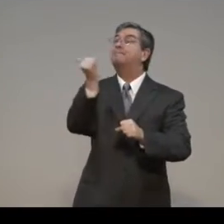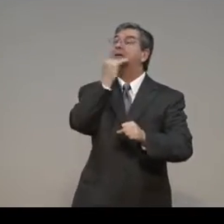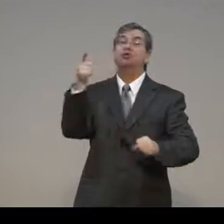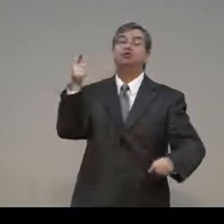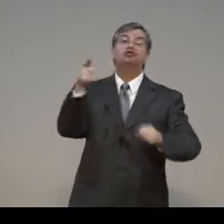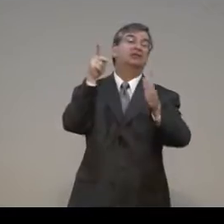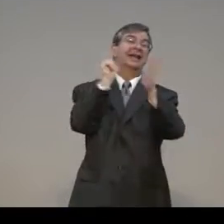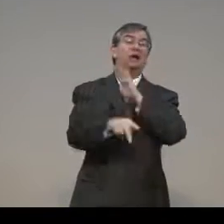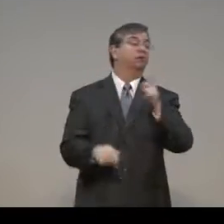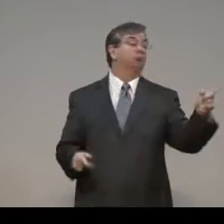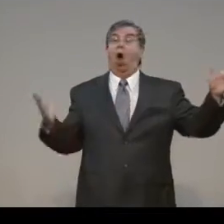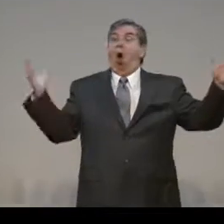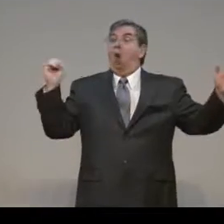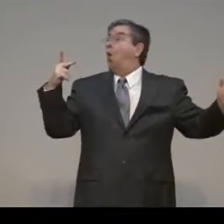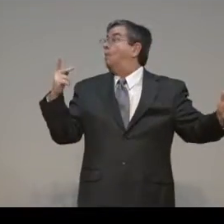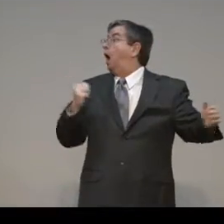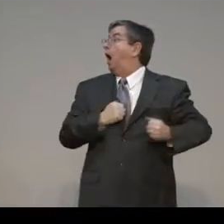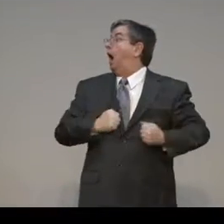in jail, maybe, or pay with my money.